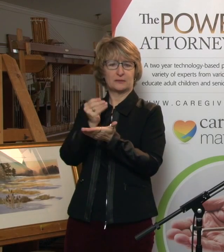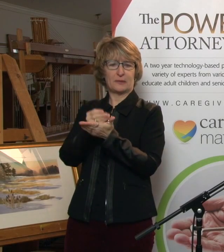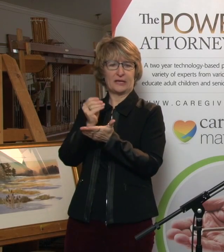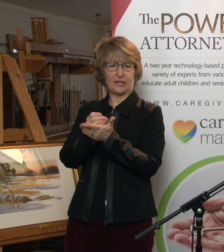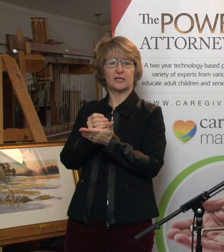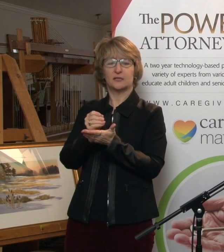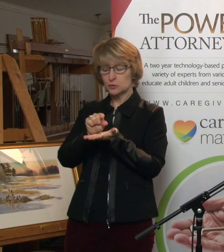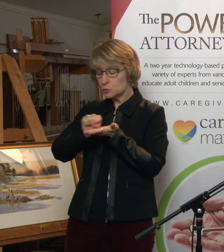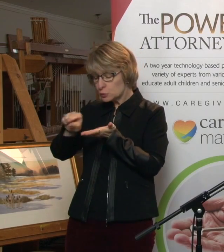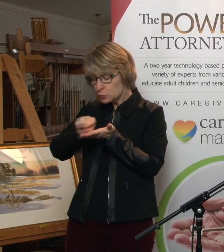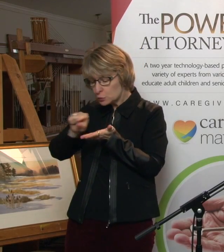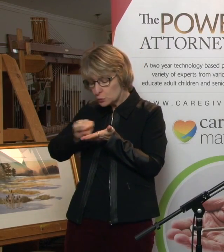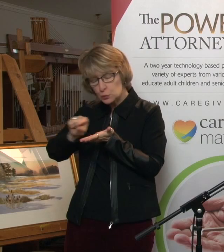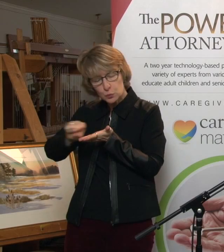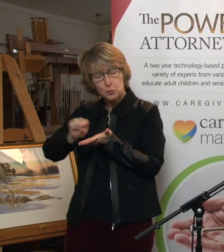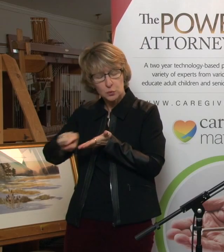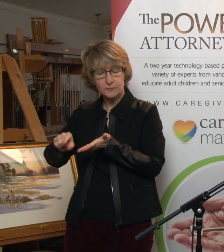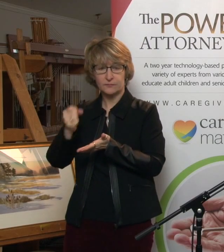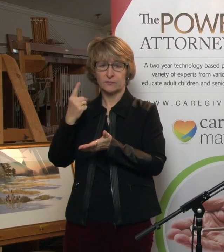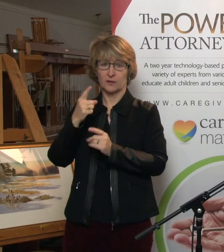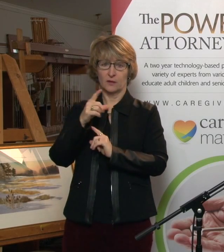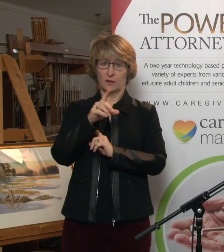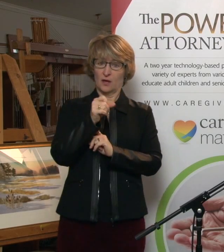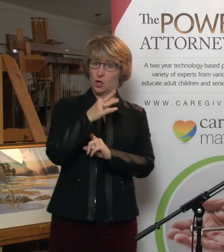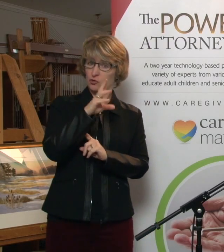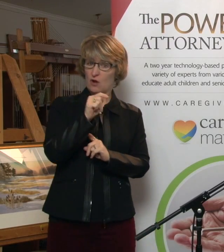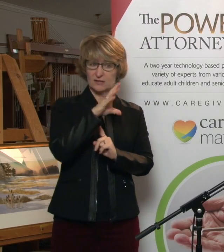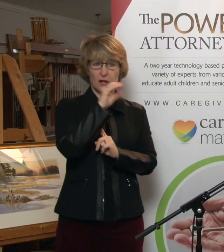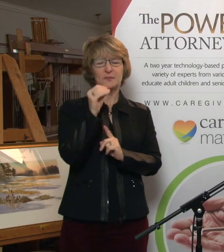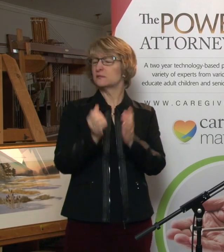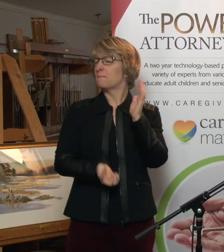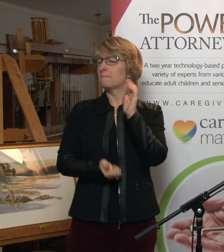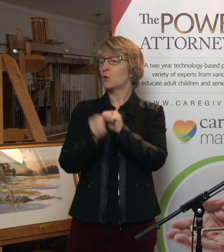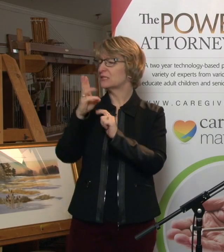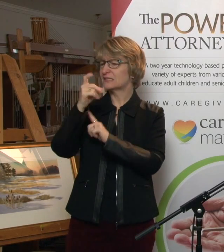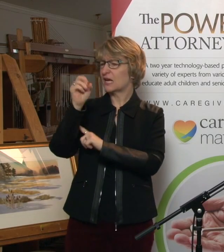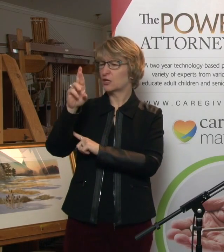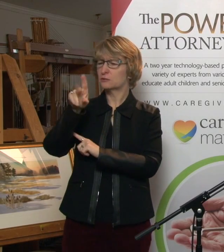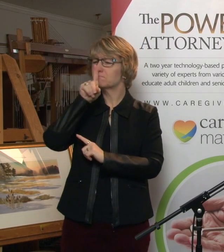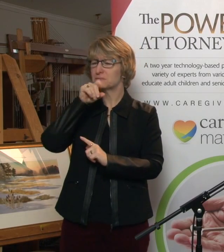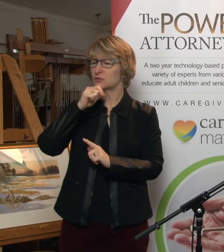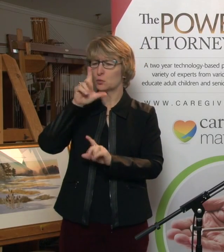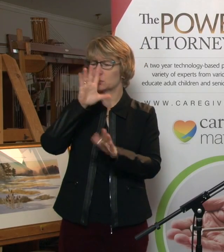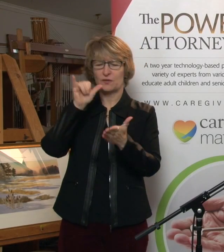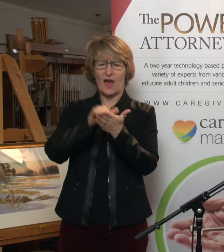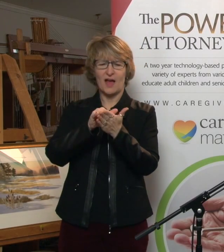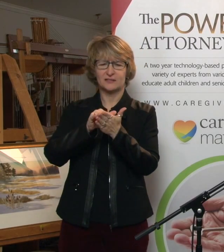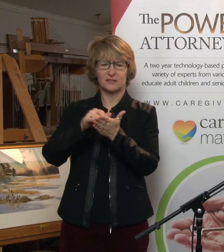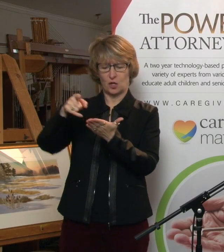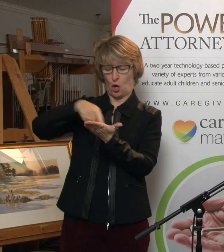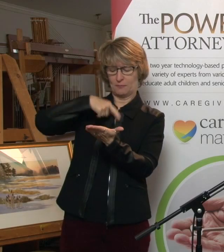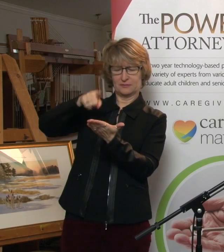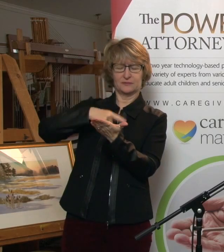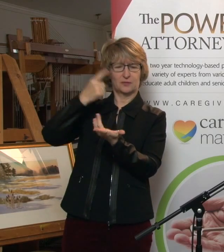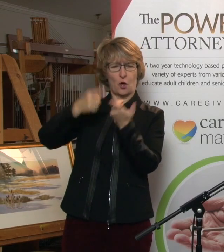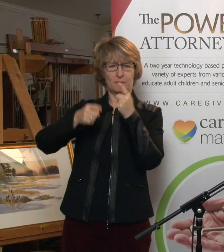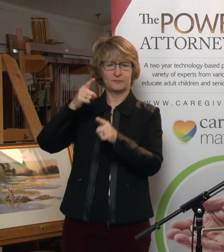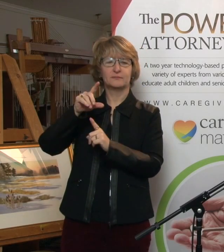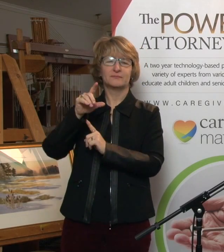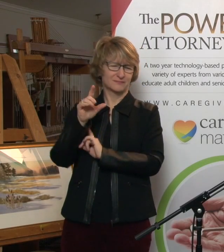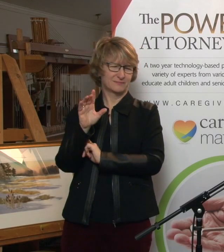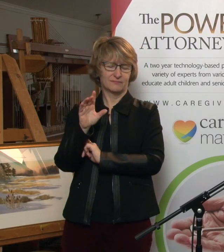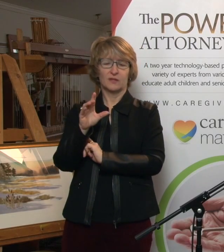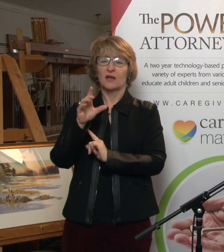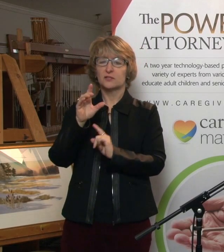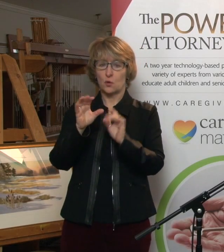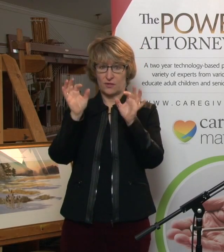Aside from trust companies, most executors don't do this compensation agreement thing, so the fees just come up when you pass